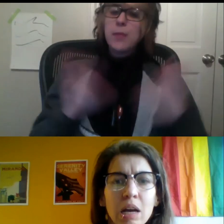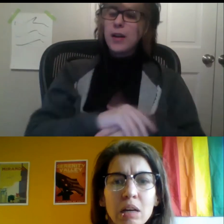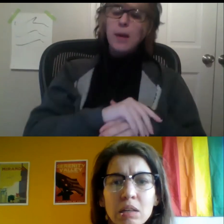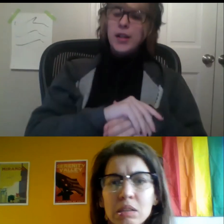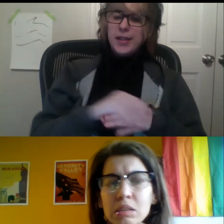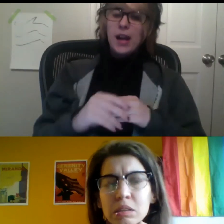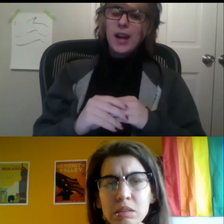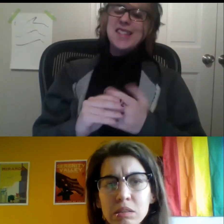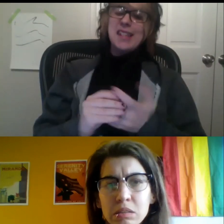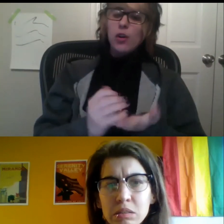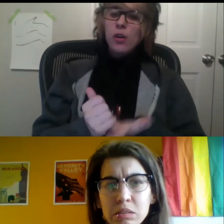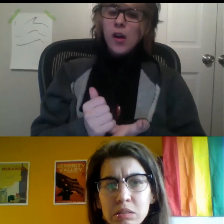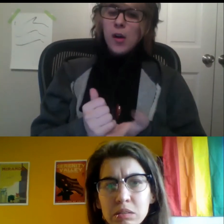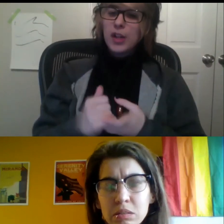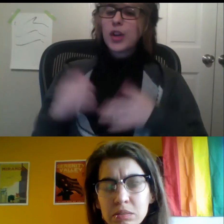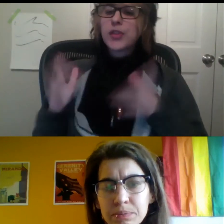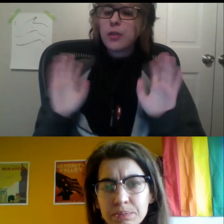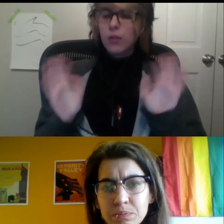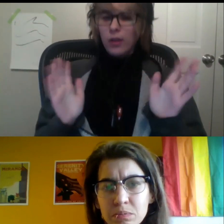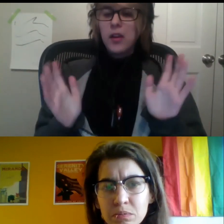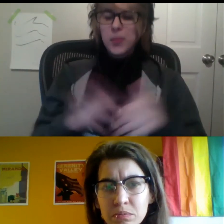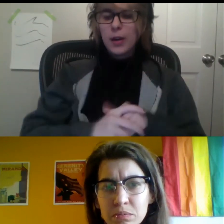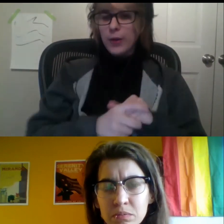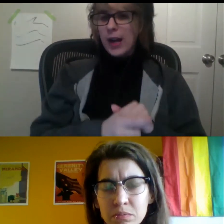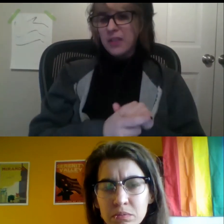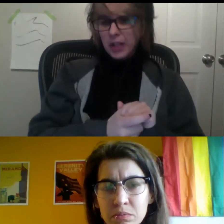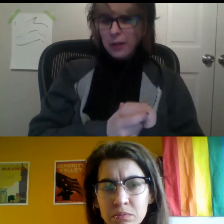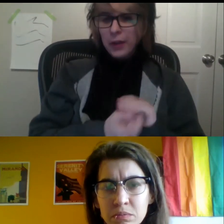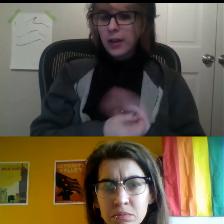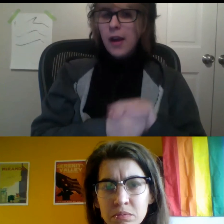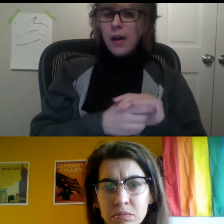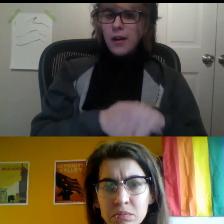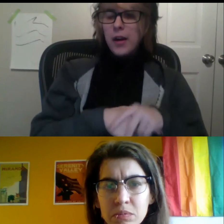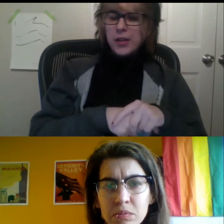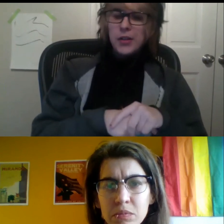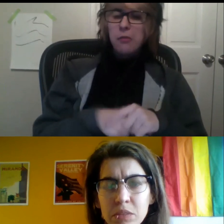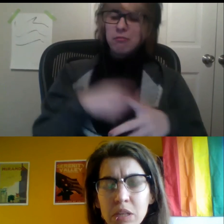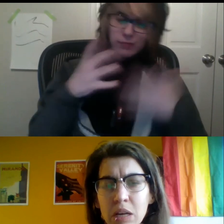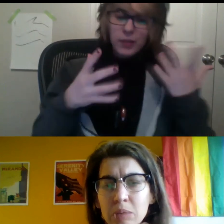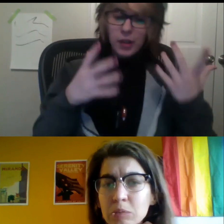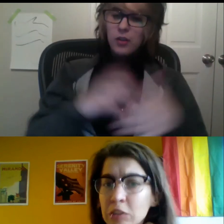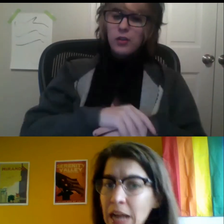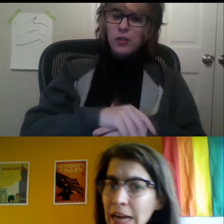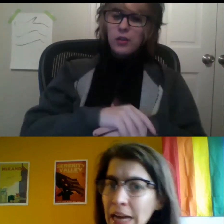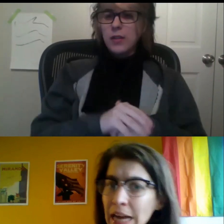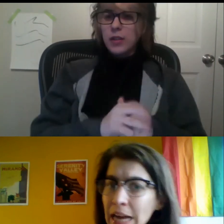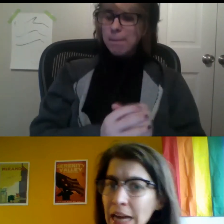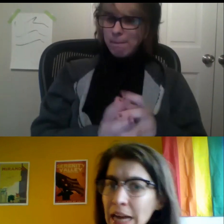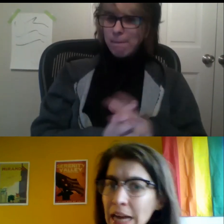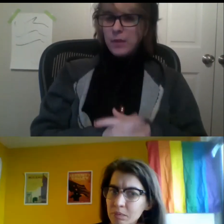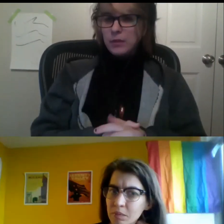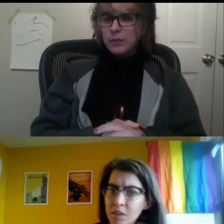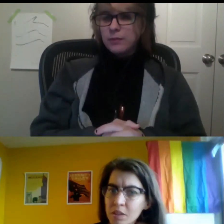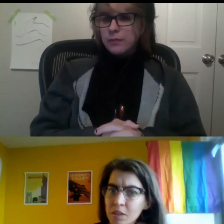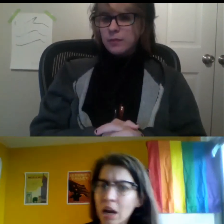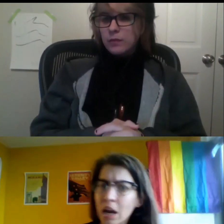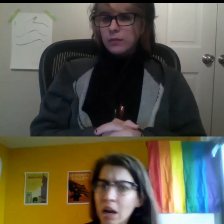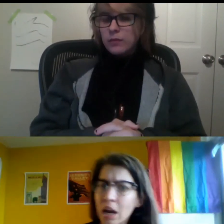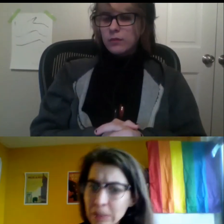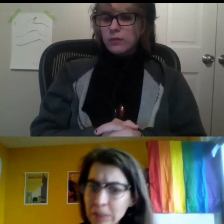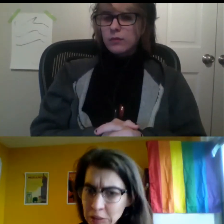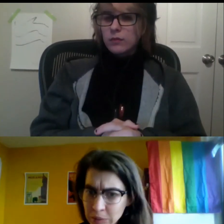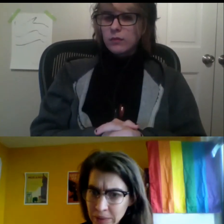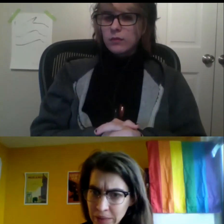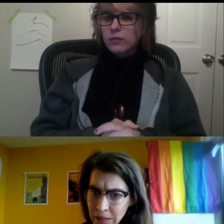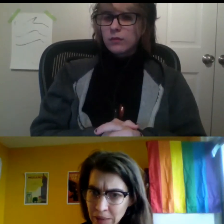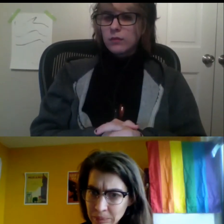so just keep that in mind. It's not ideal, but it's also, it's better than having nothing. Jack? Yep. Uh, we